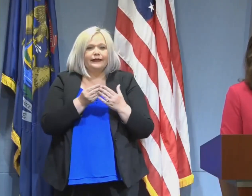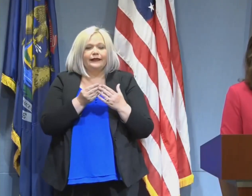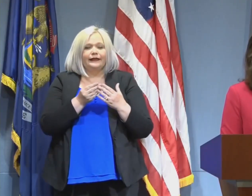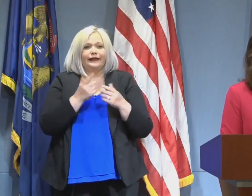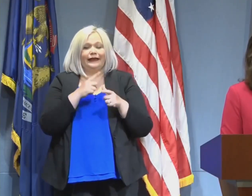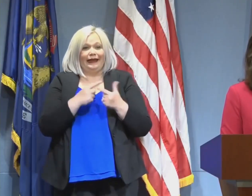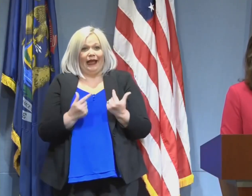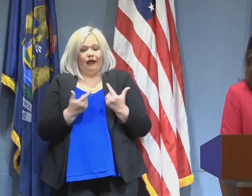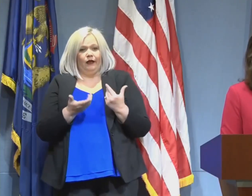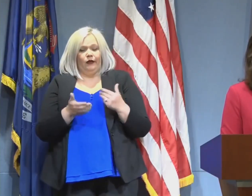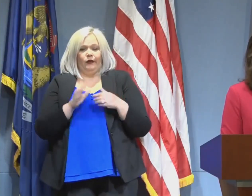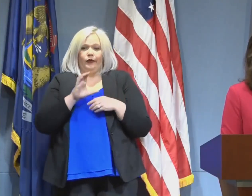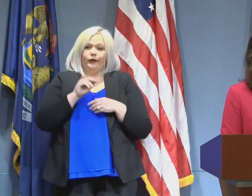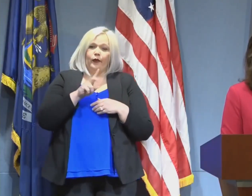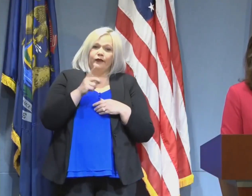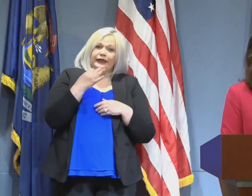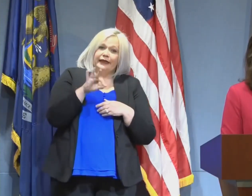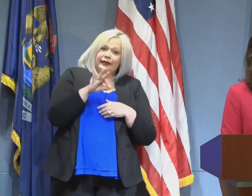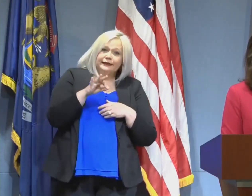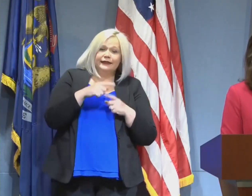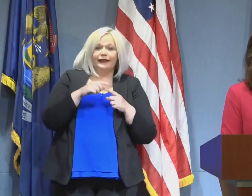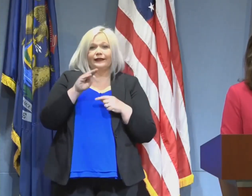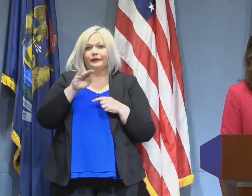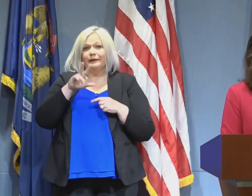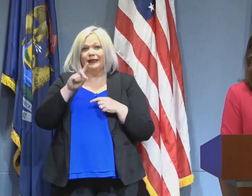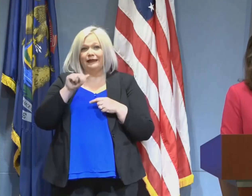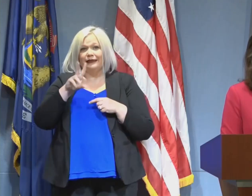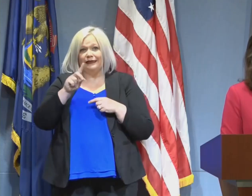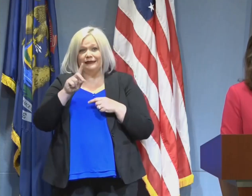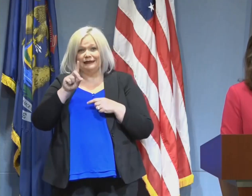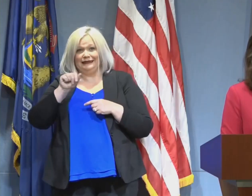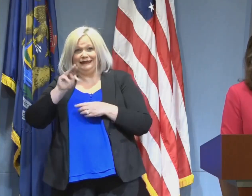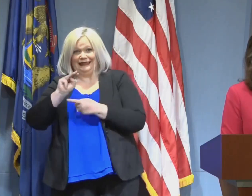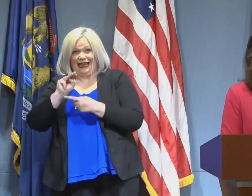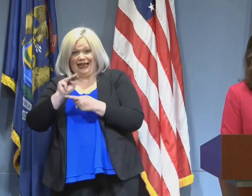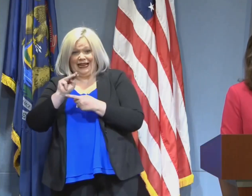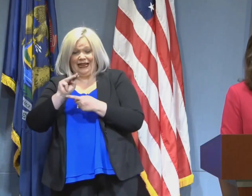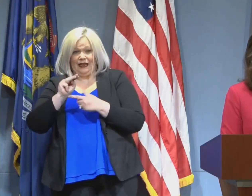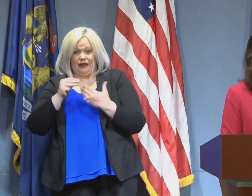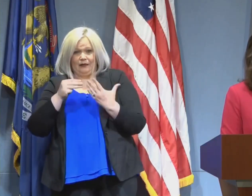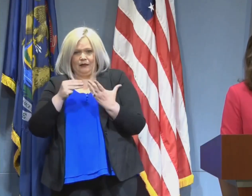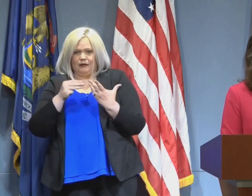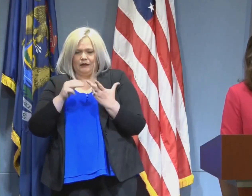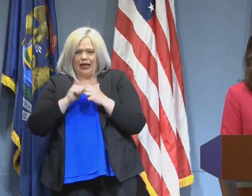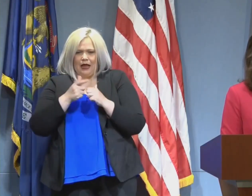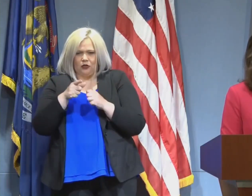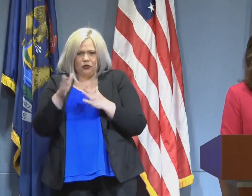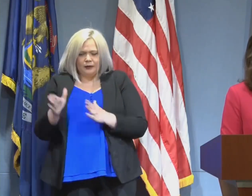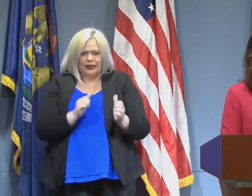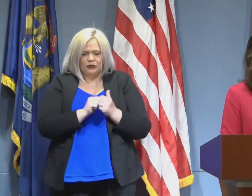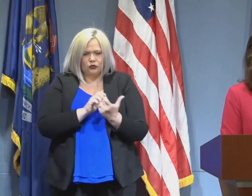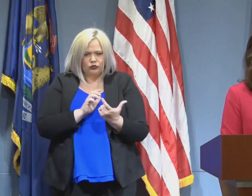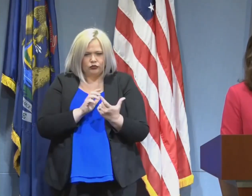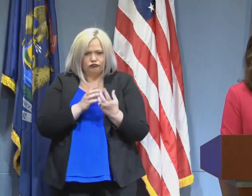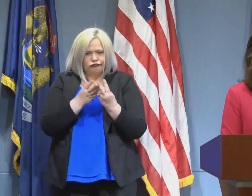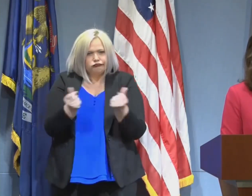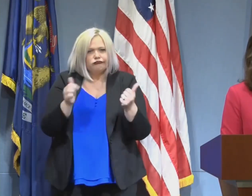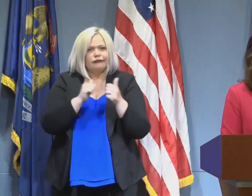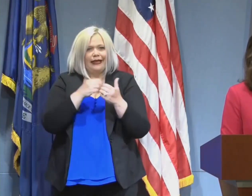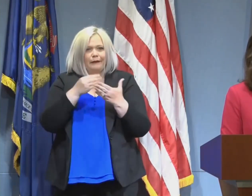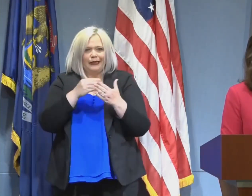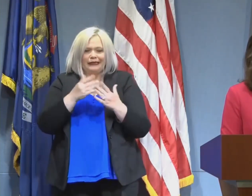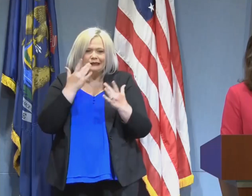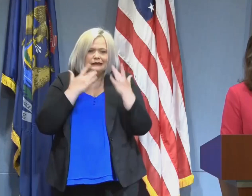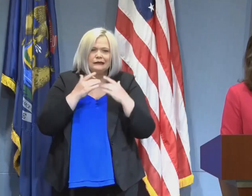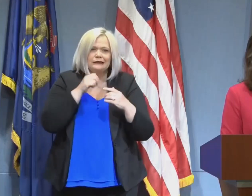COVID and the Midland dams affected your plans to deal with that deficit and what conversations have you had